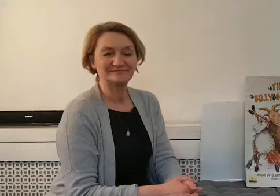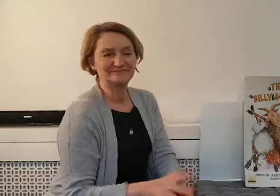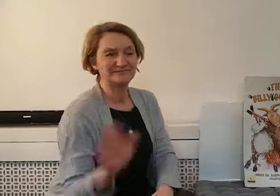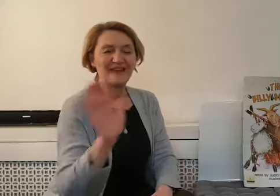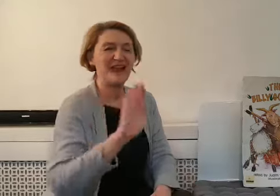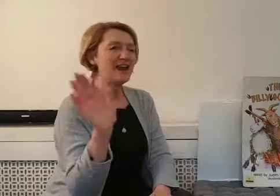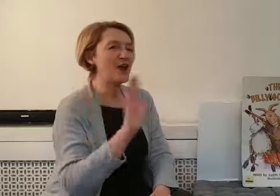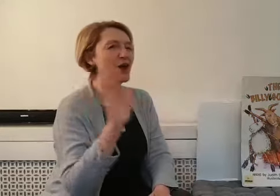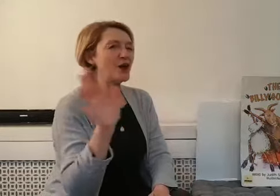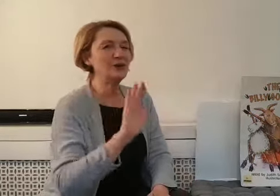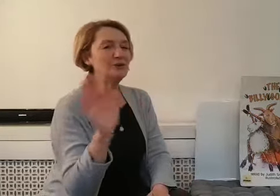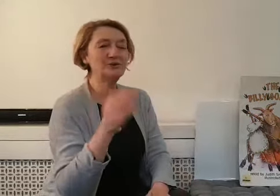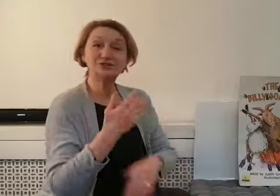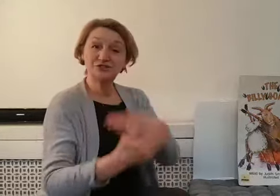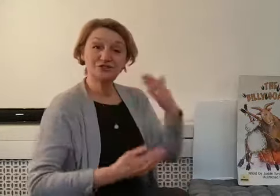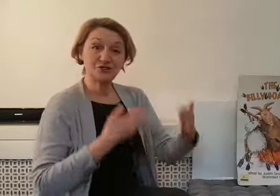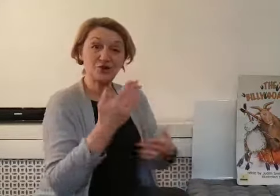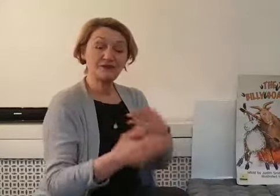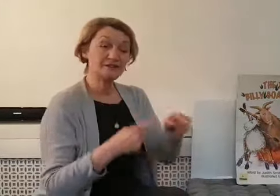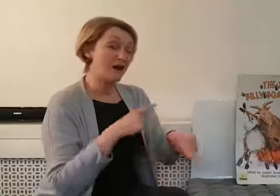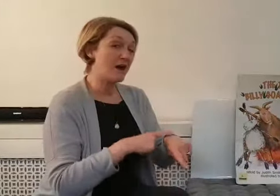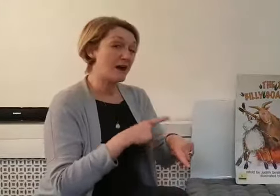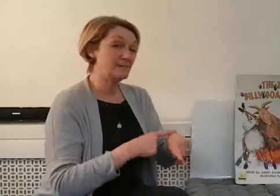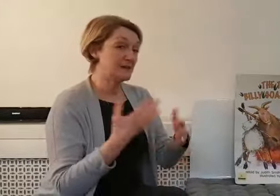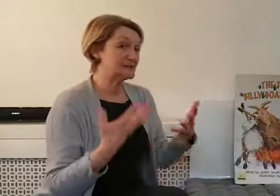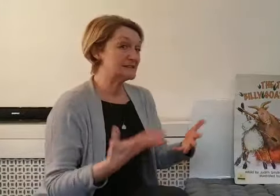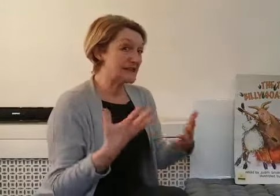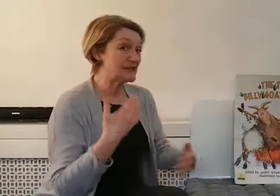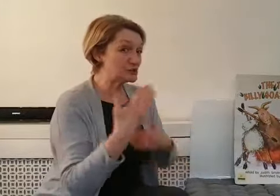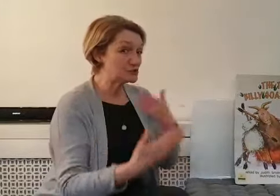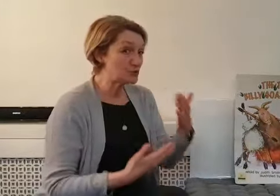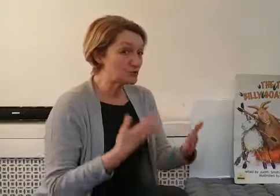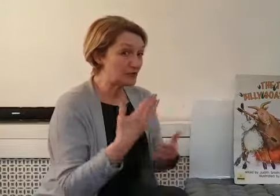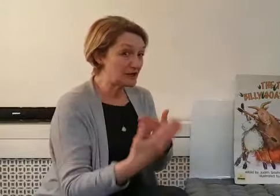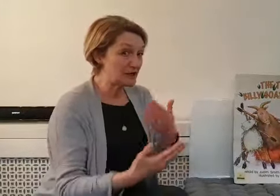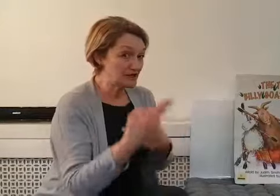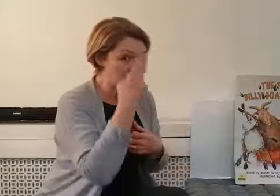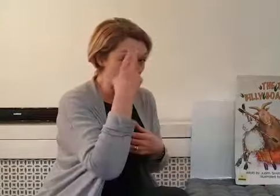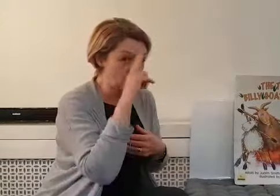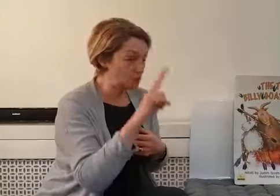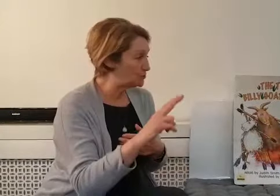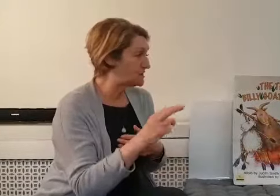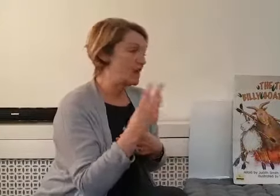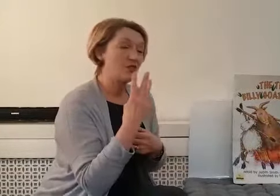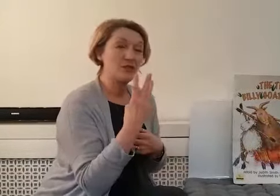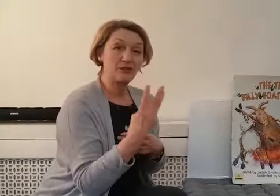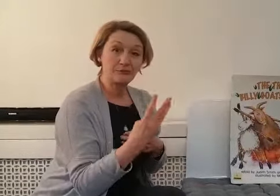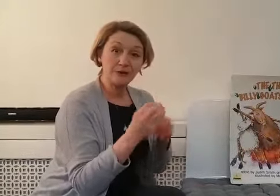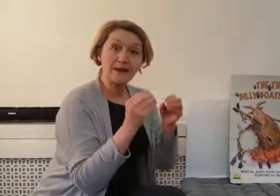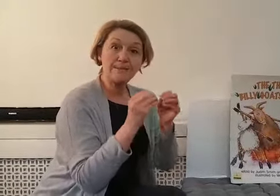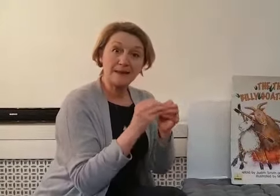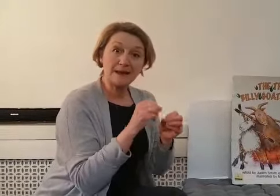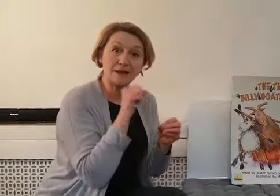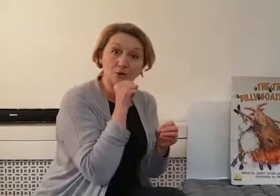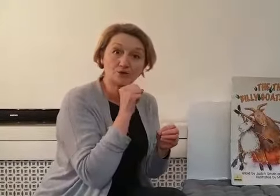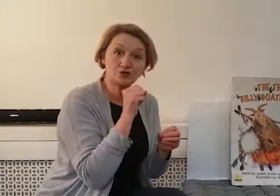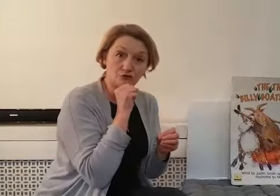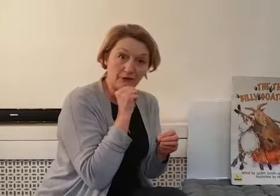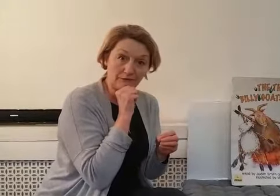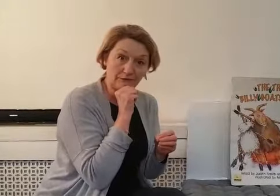Hello, story time and today's story is called The Three Billy Goats Gruff.